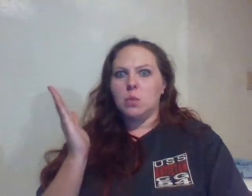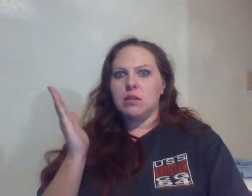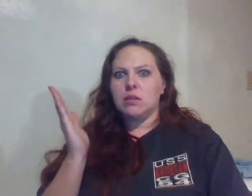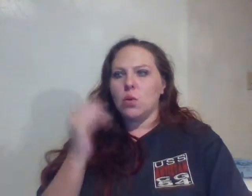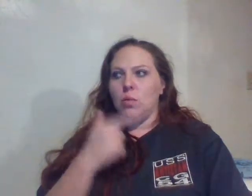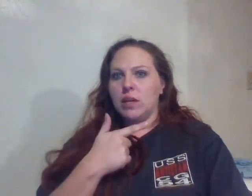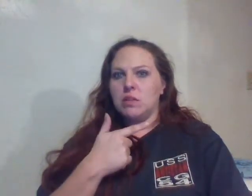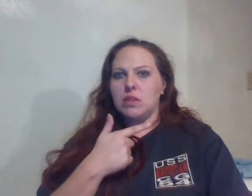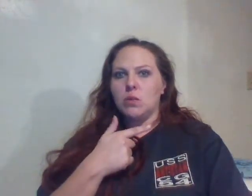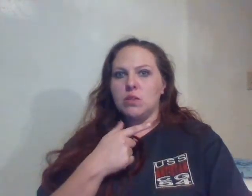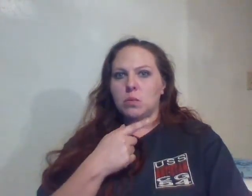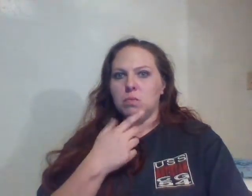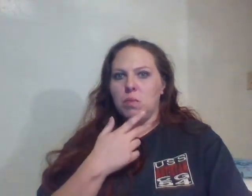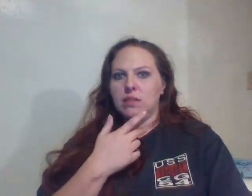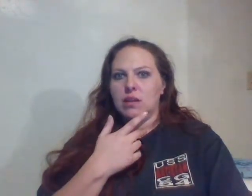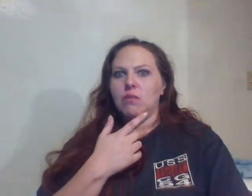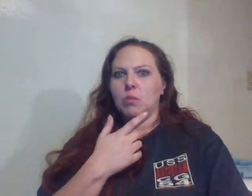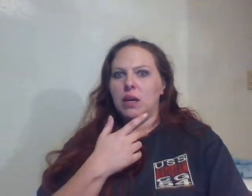well as at school because my sister was a rancid evil bitch.